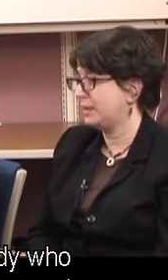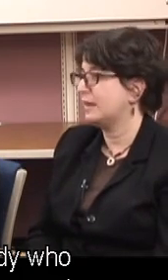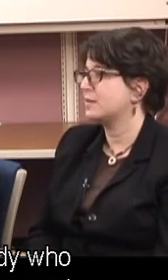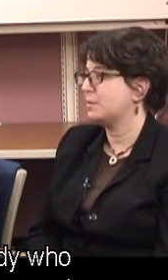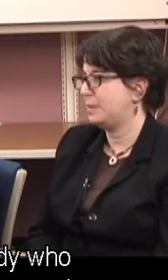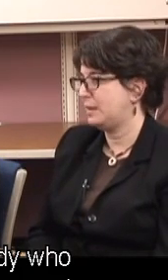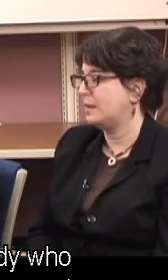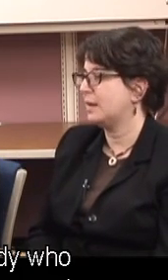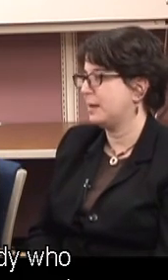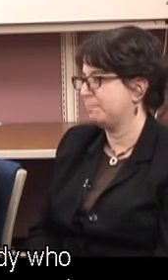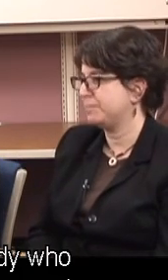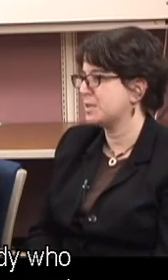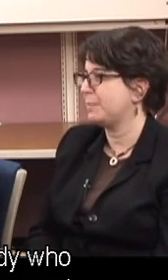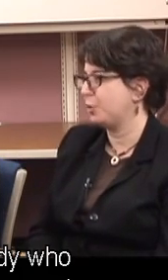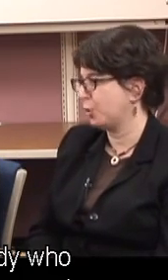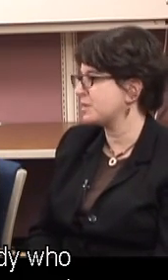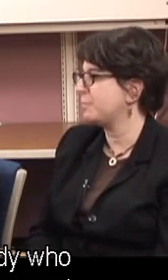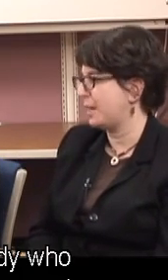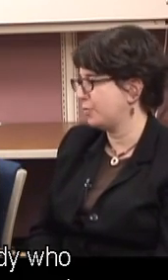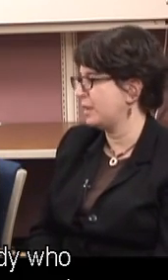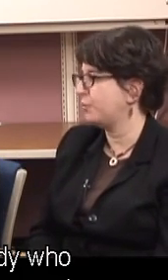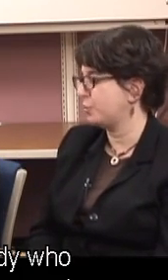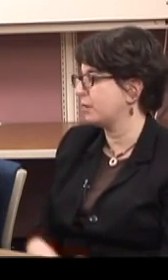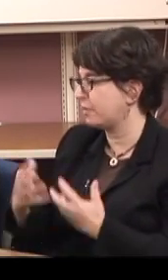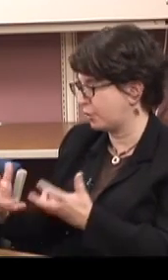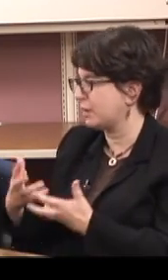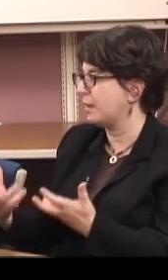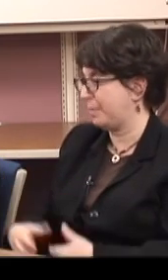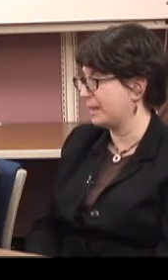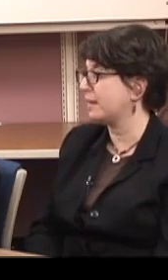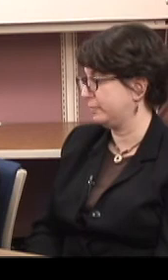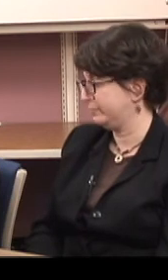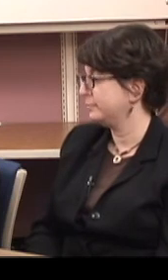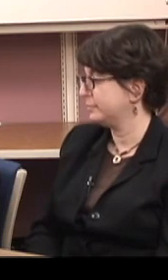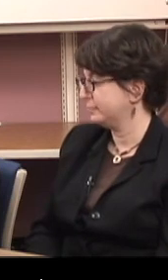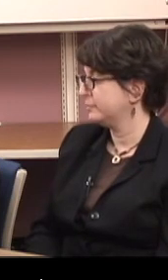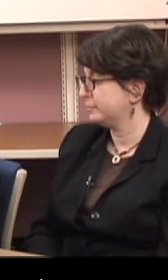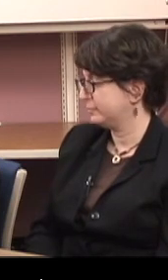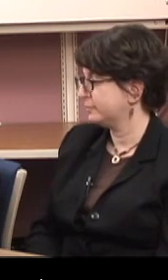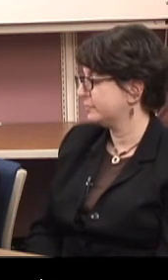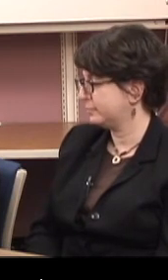I'd really like to be somebody who works in a bakery doing the cooking and baking.